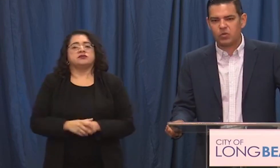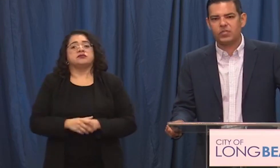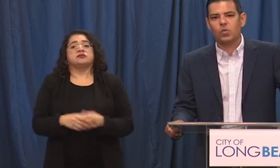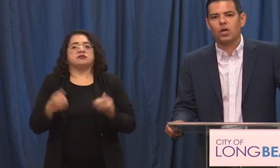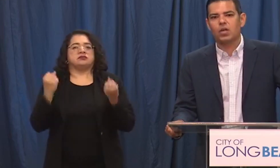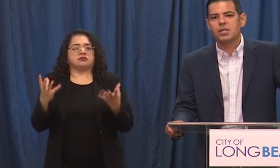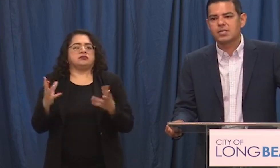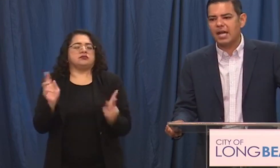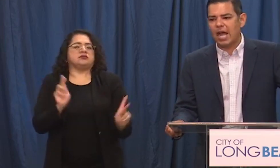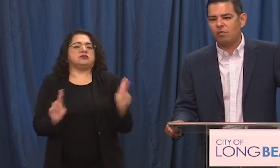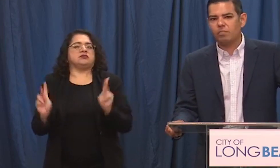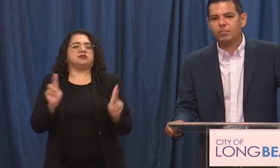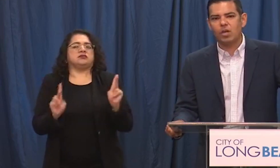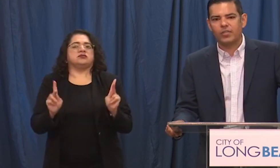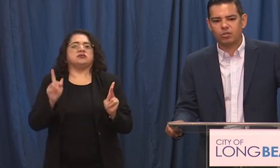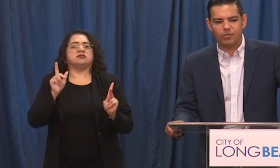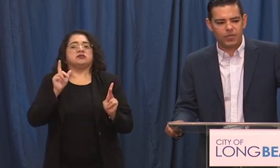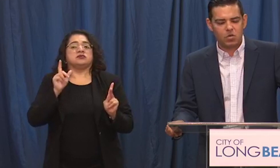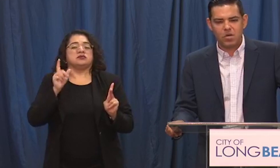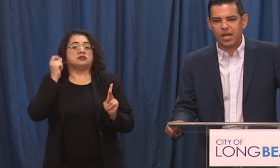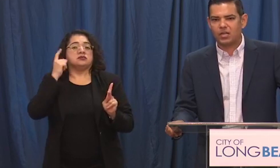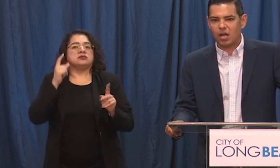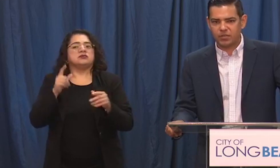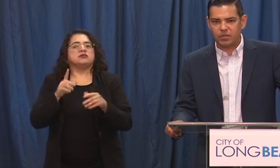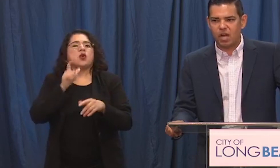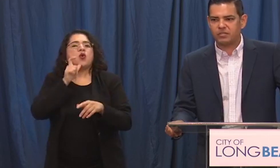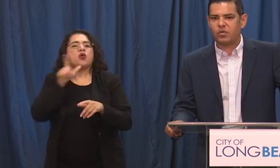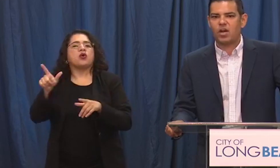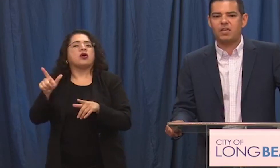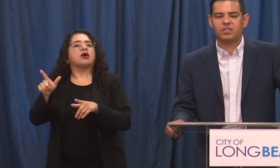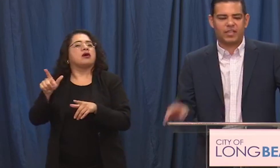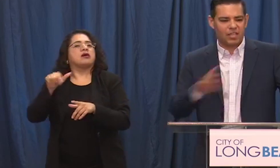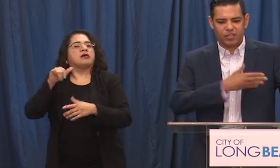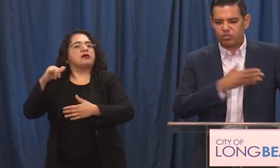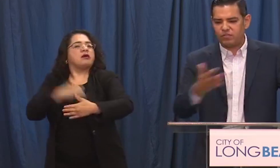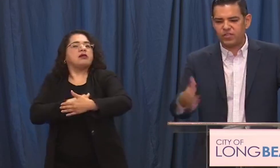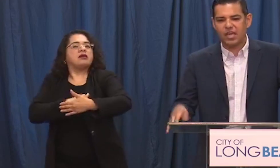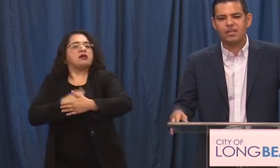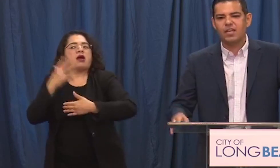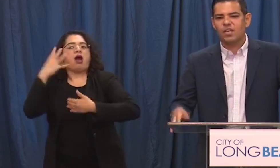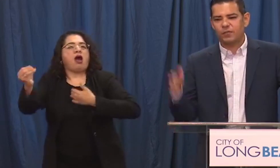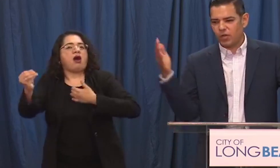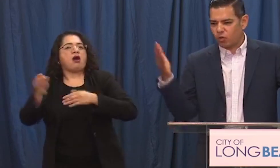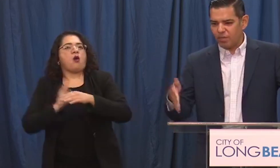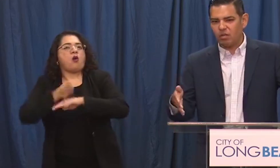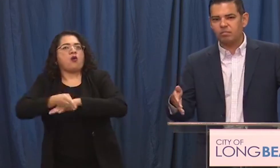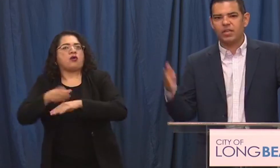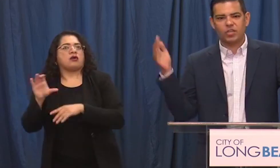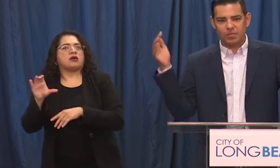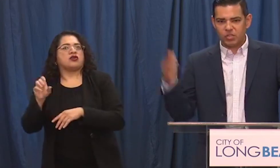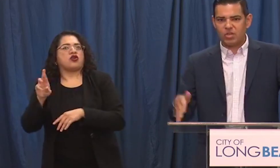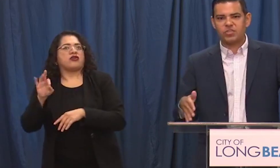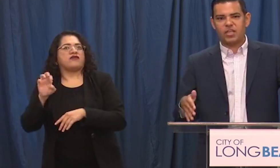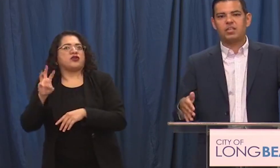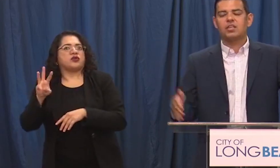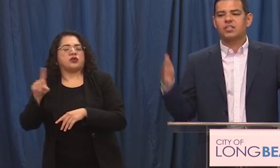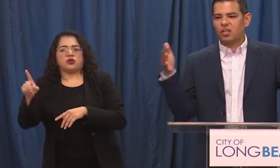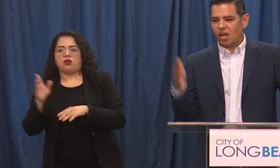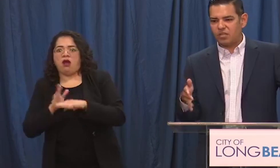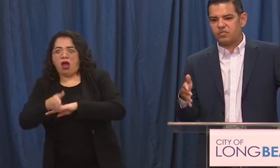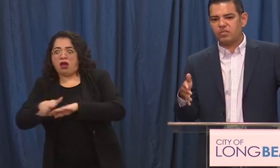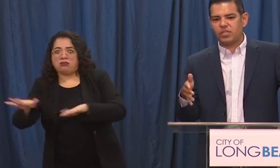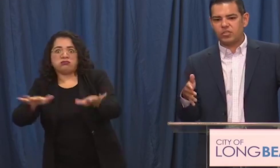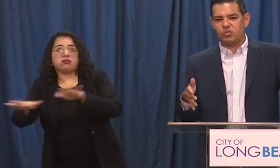a lot of folks that were out beyond the curfew uh causing causing crimes and again like the chief said if you're a criminal and you come into our city